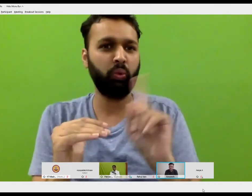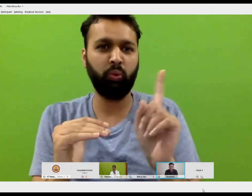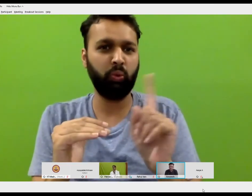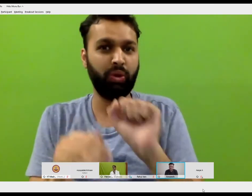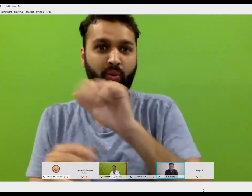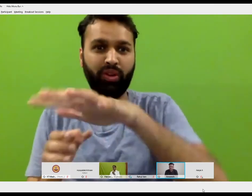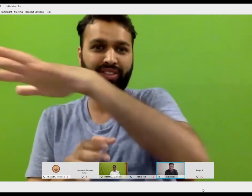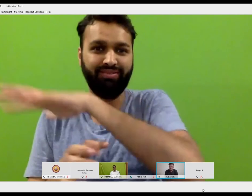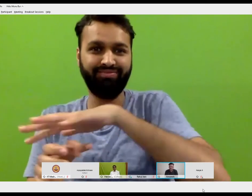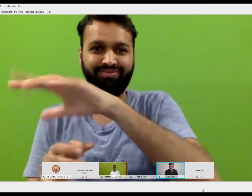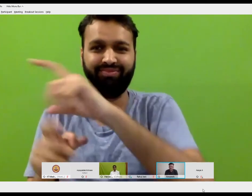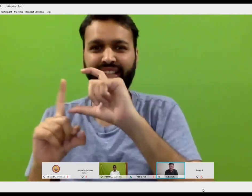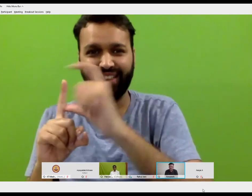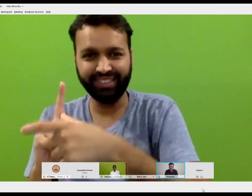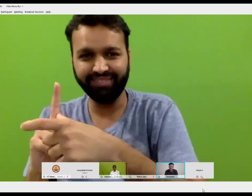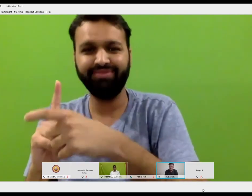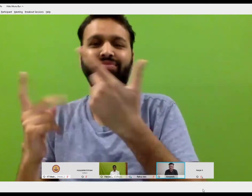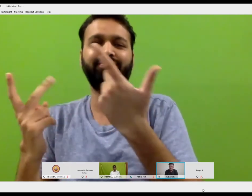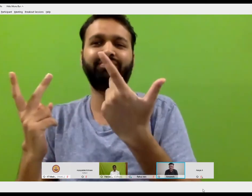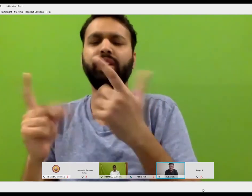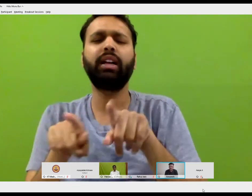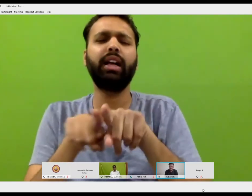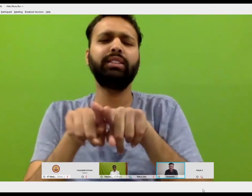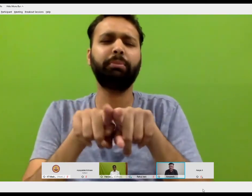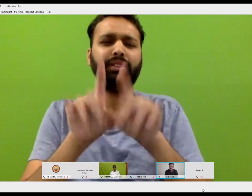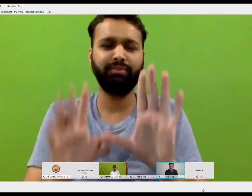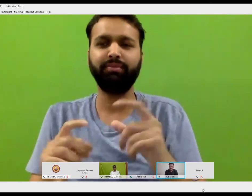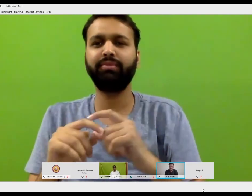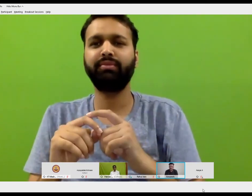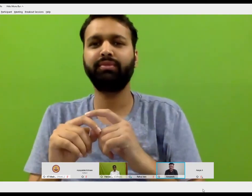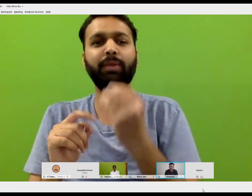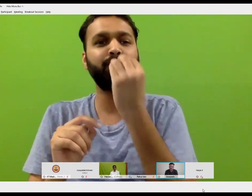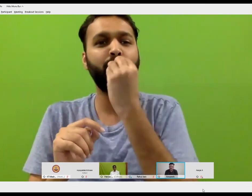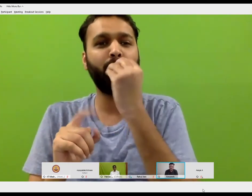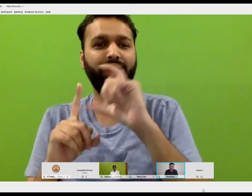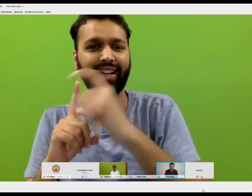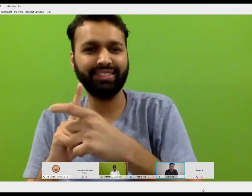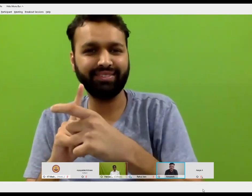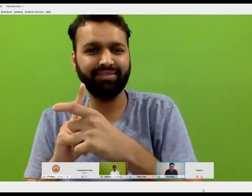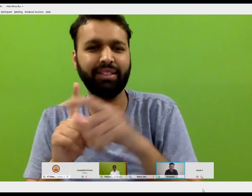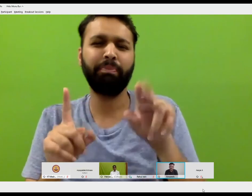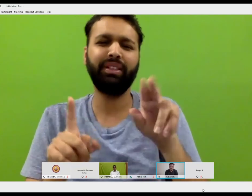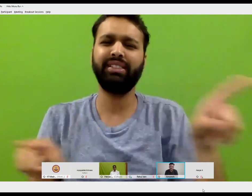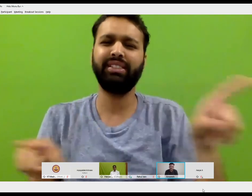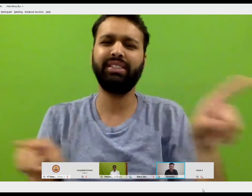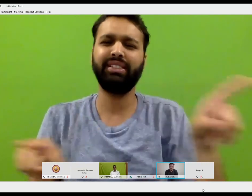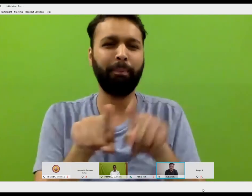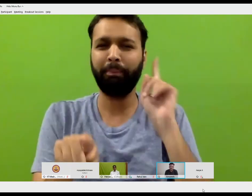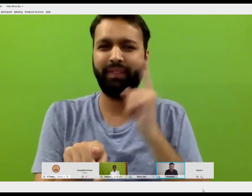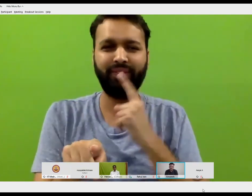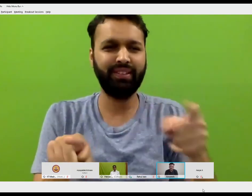So, which is, you know, like, which is not very similar to non deaf people. For